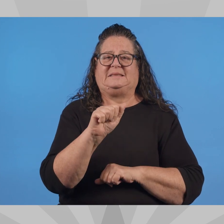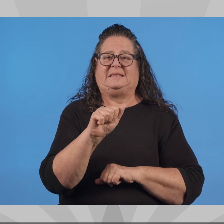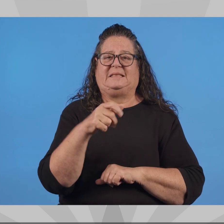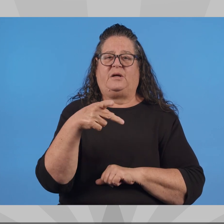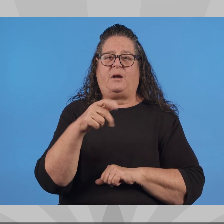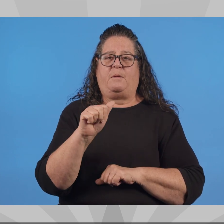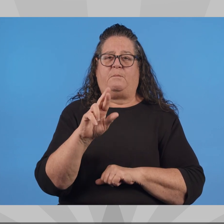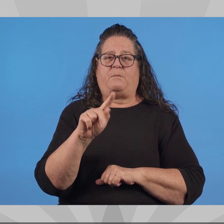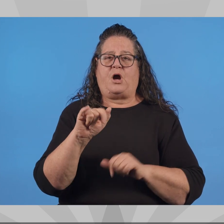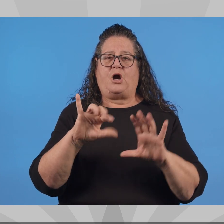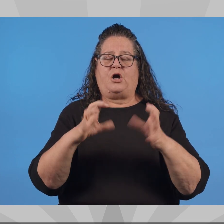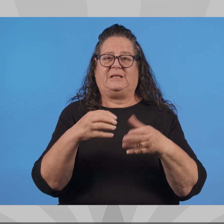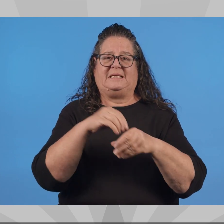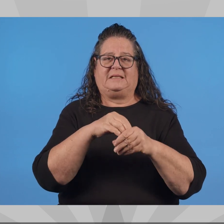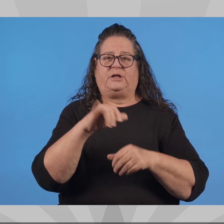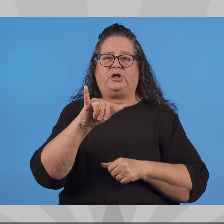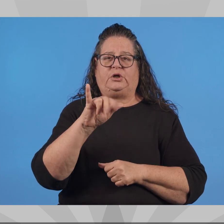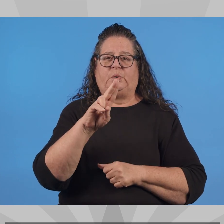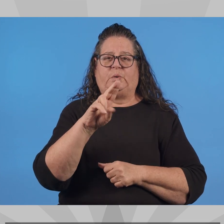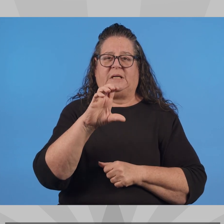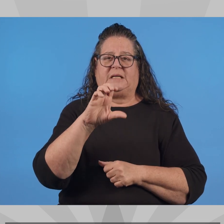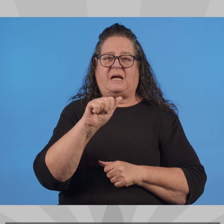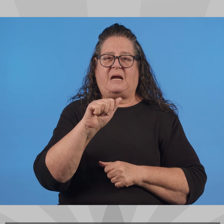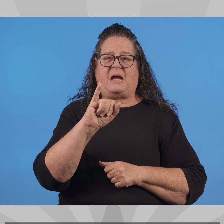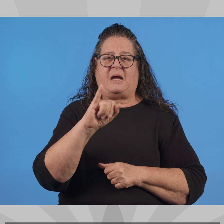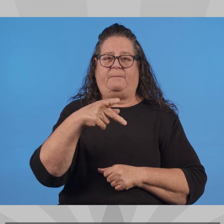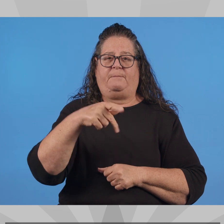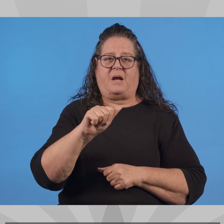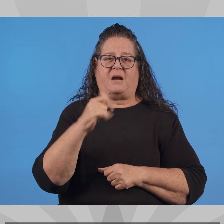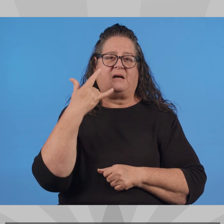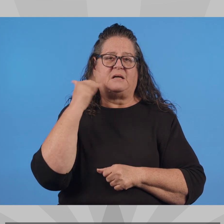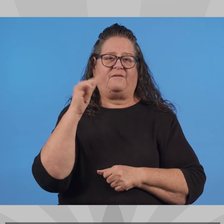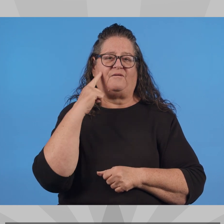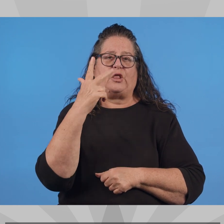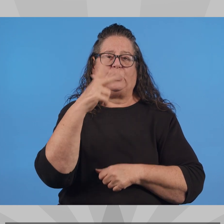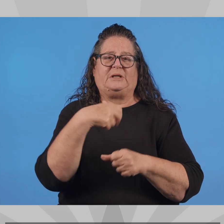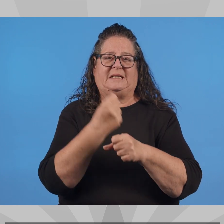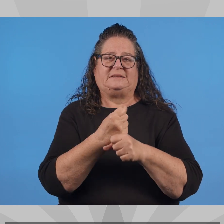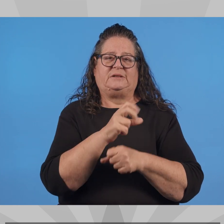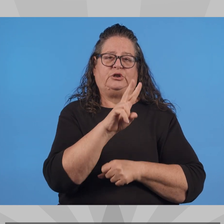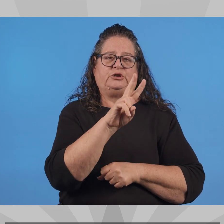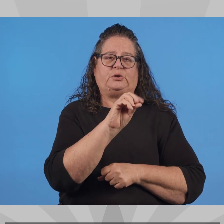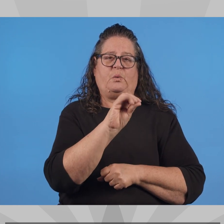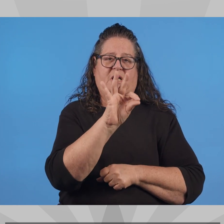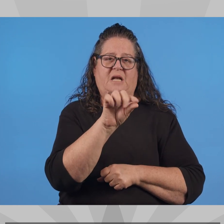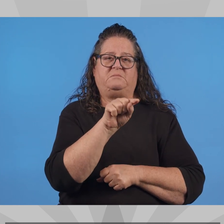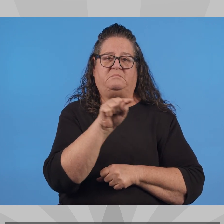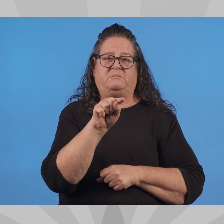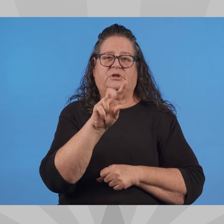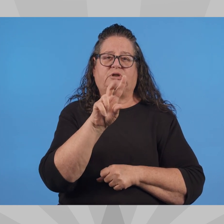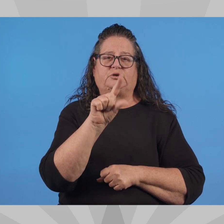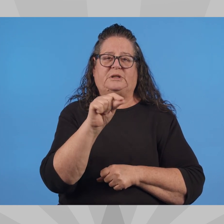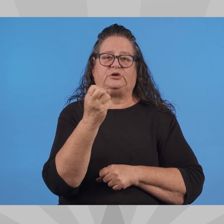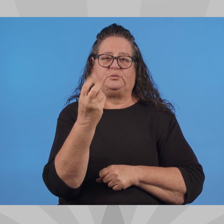She was founding member of the Tea Party in Yucaipa, California, from 2009 to